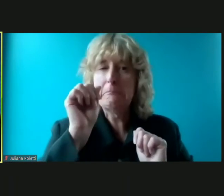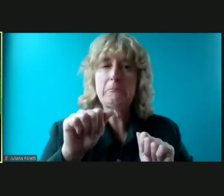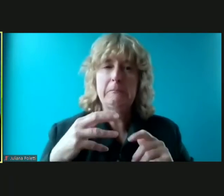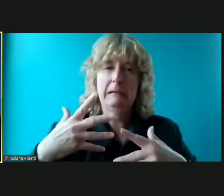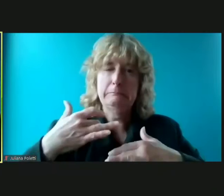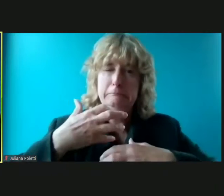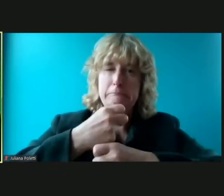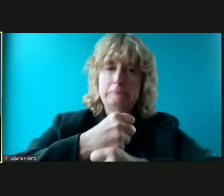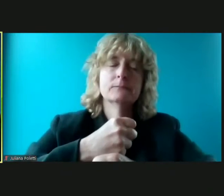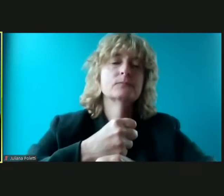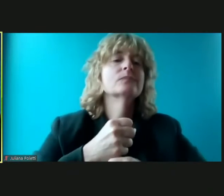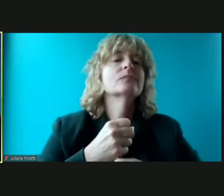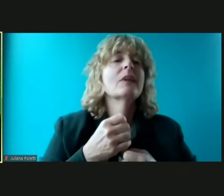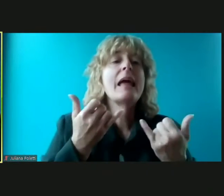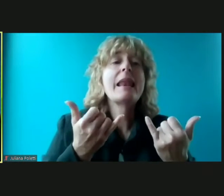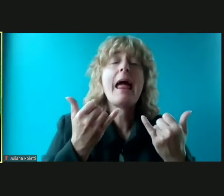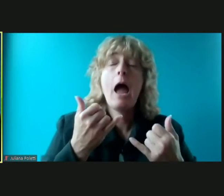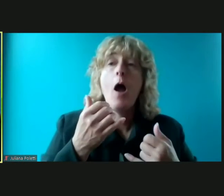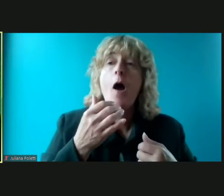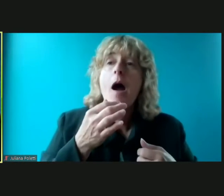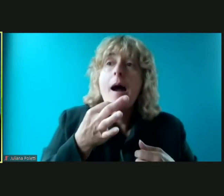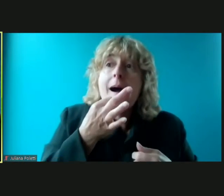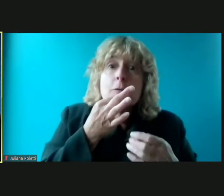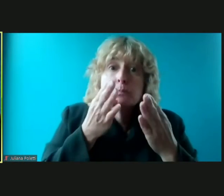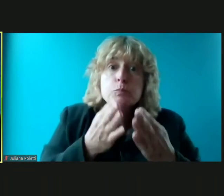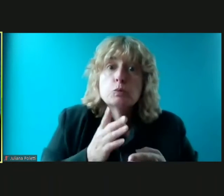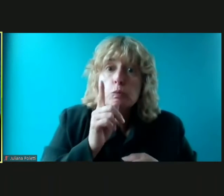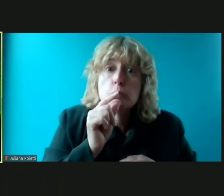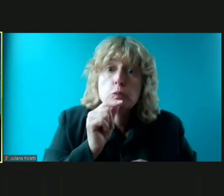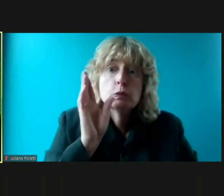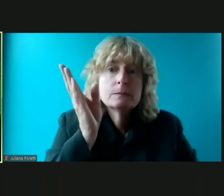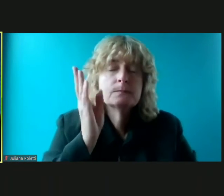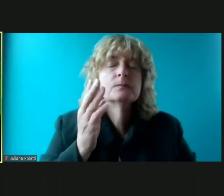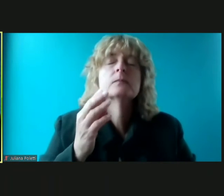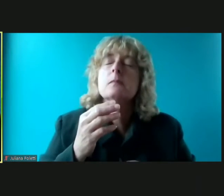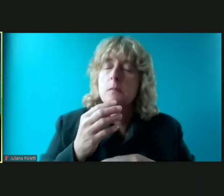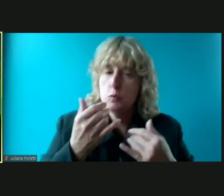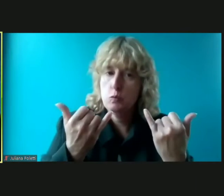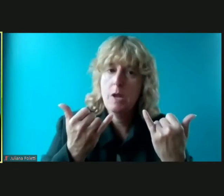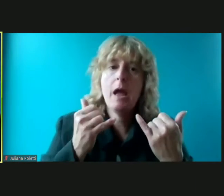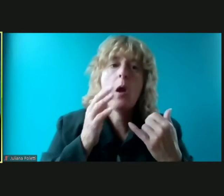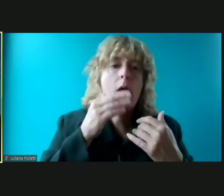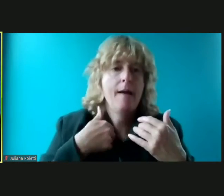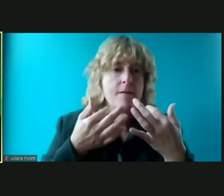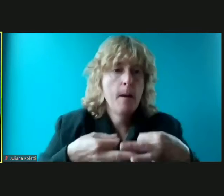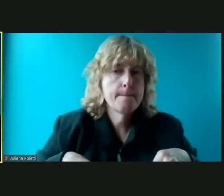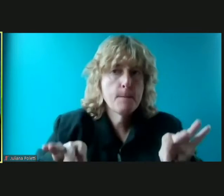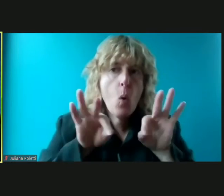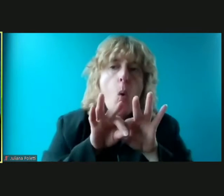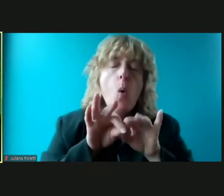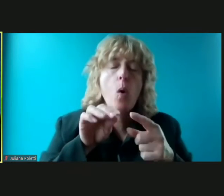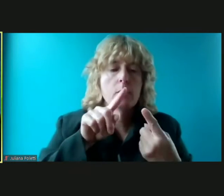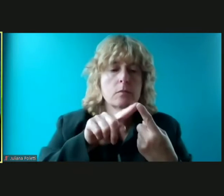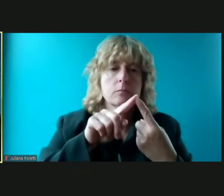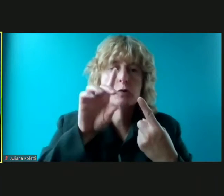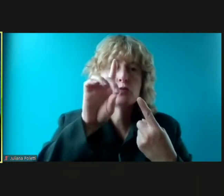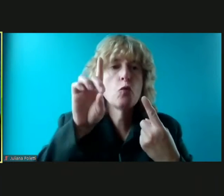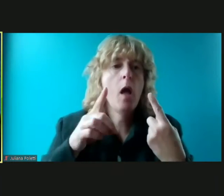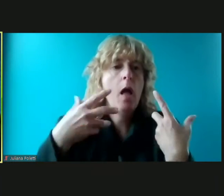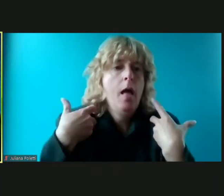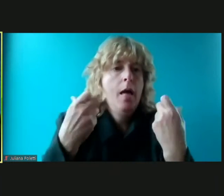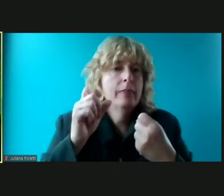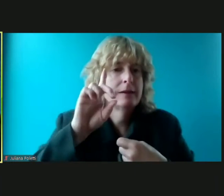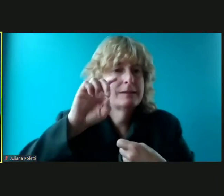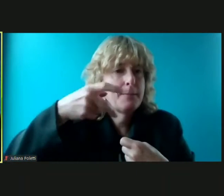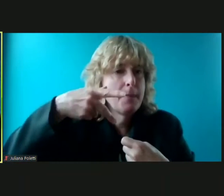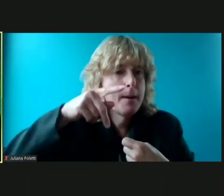experts today we have really important topics that we'll be covering the detroit health department our some of